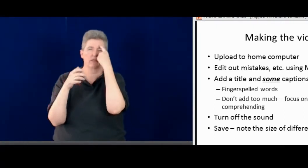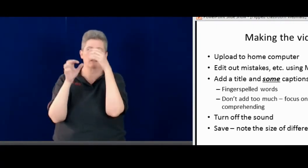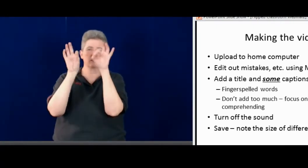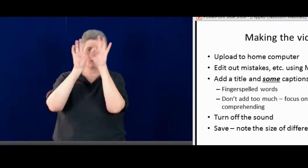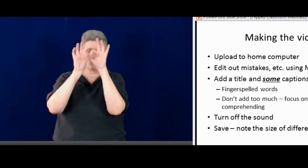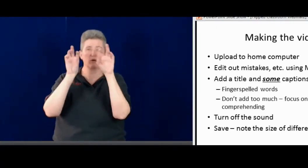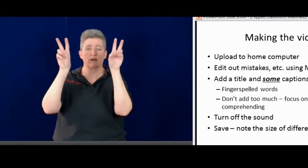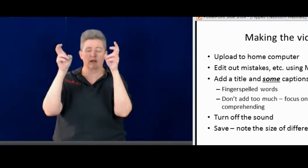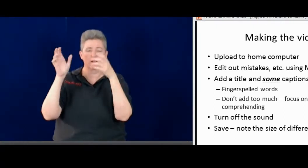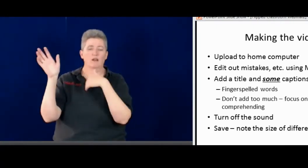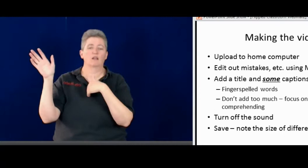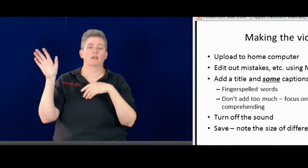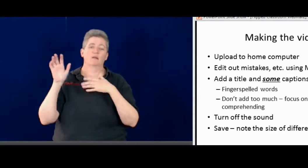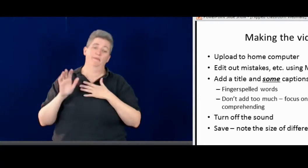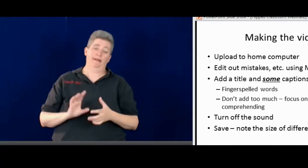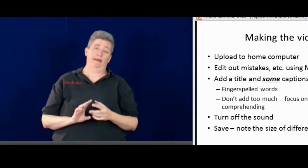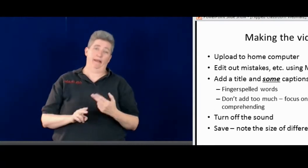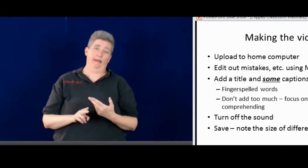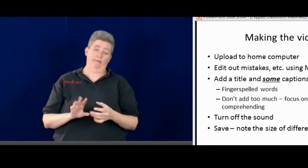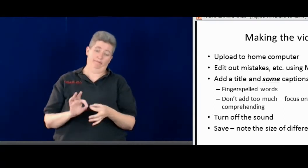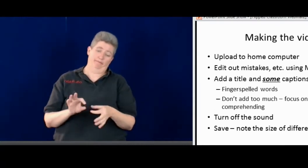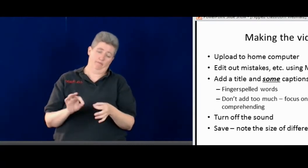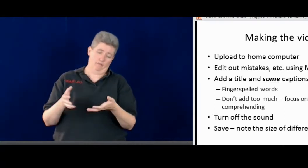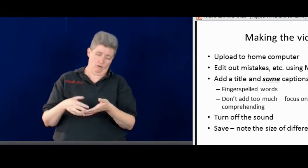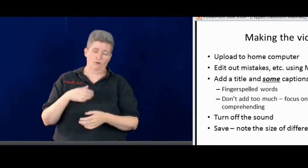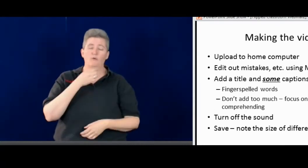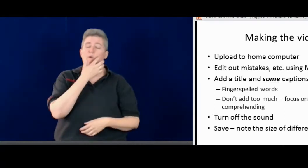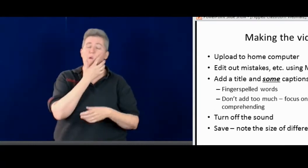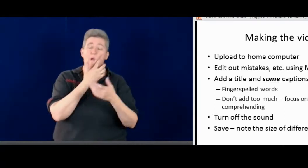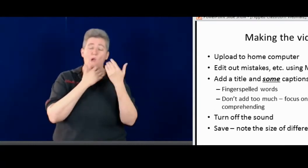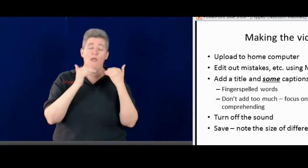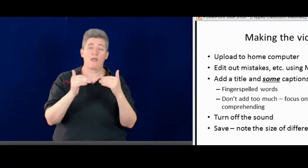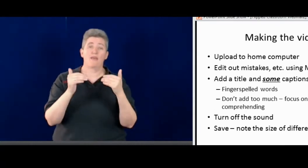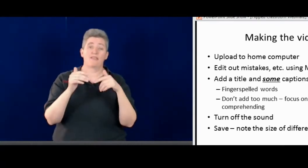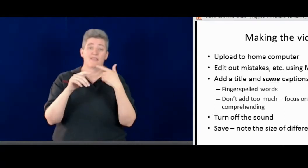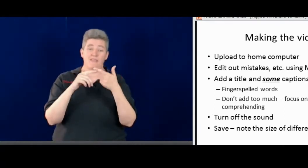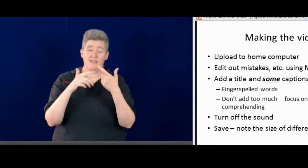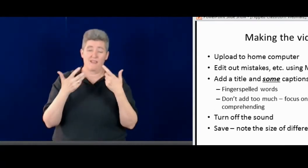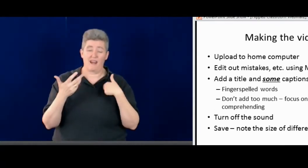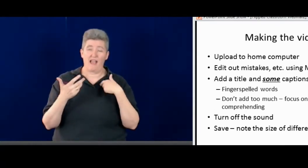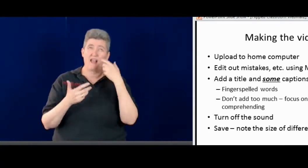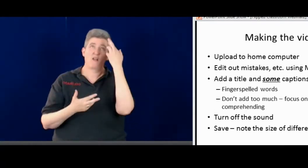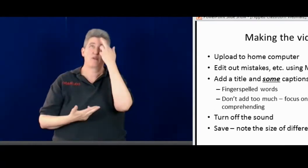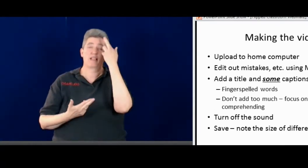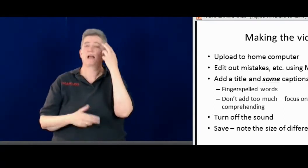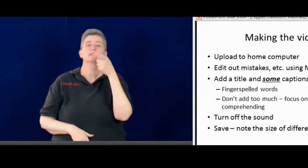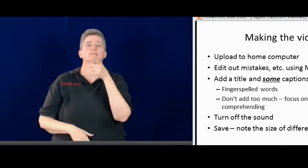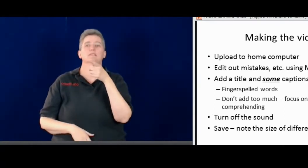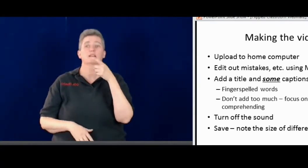So we're going to add the title and I think that's important to add that. I have my name on there.